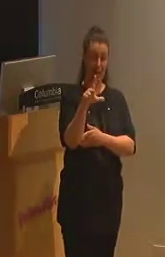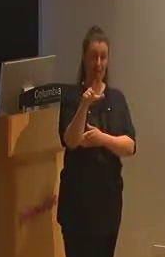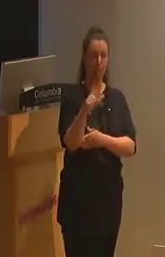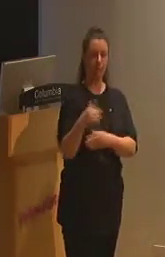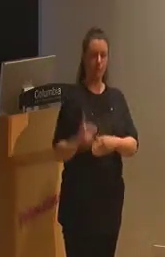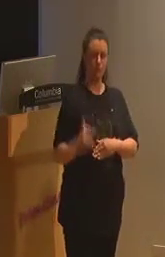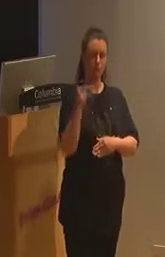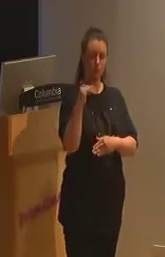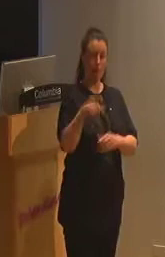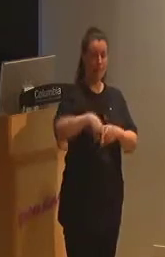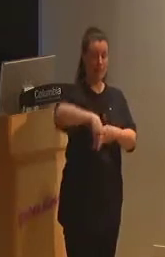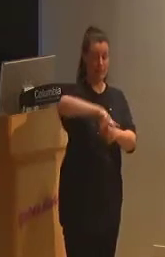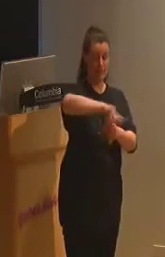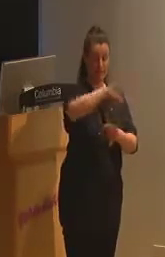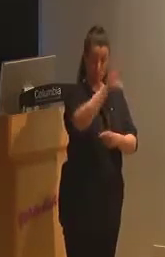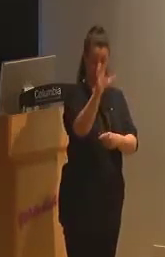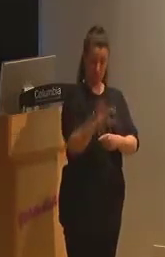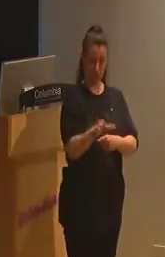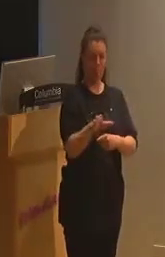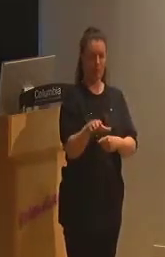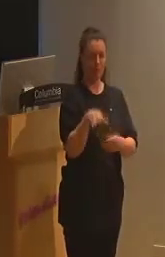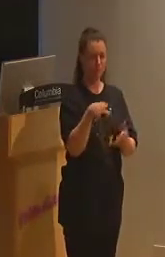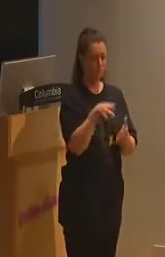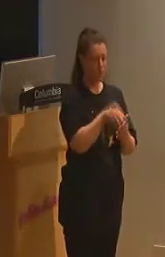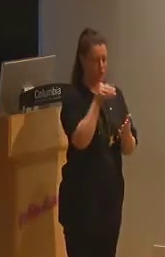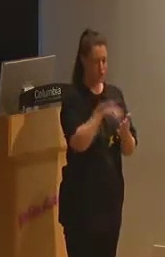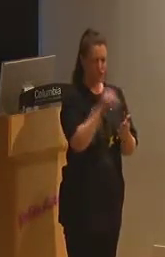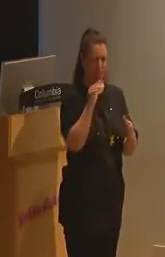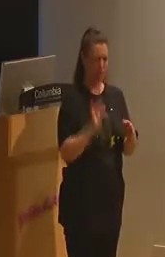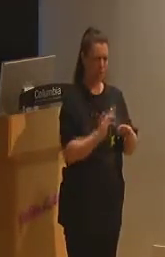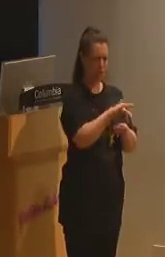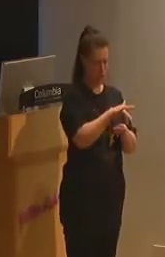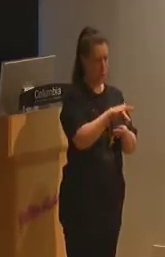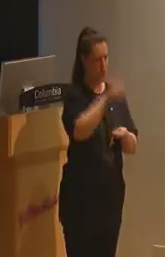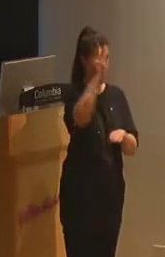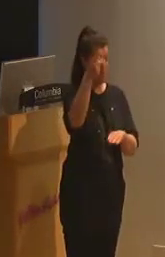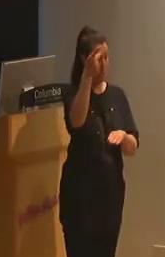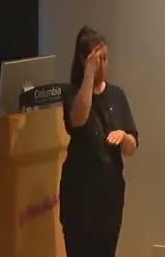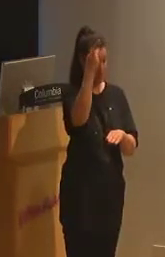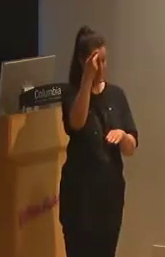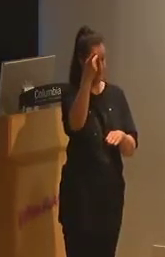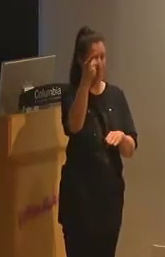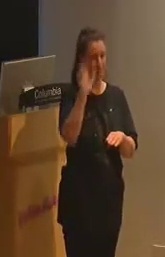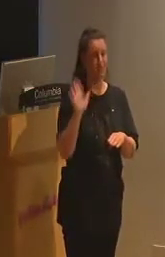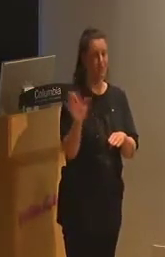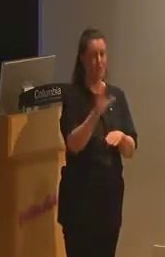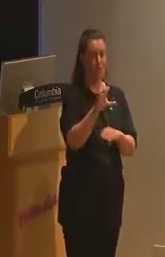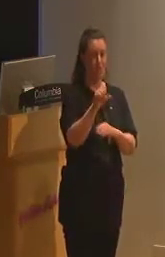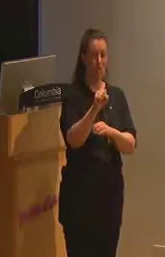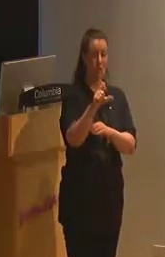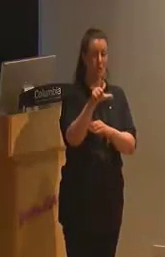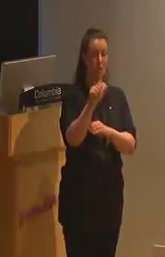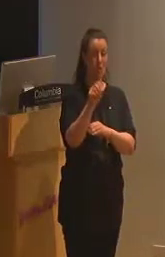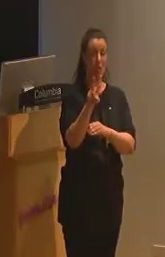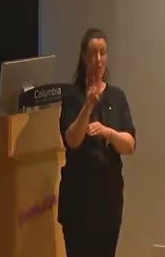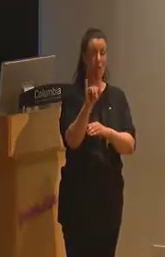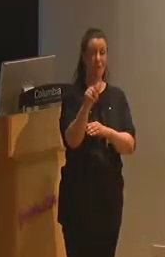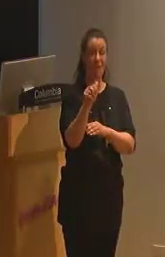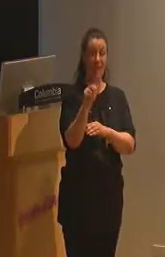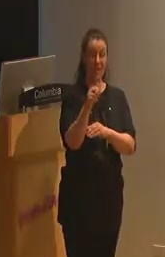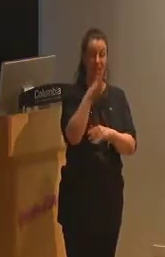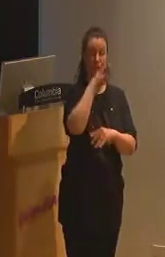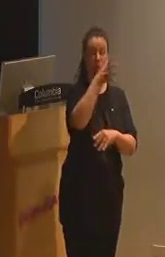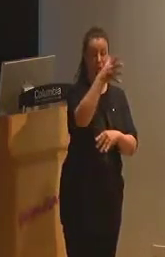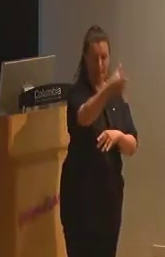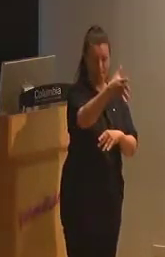where she gained a robust and early interest in radical politics from her Slovenian grandmother, Vlasta, who was a proud